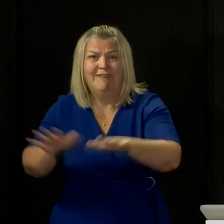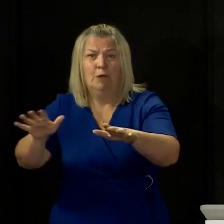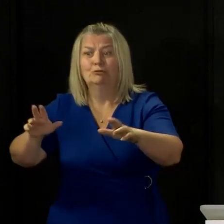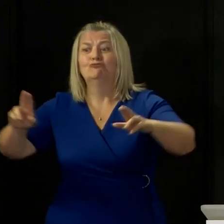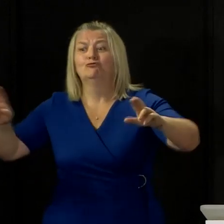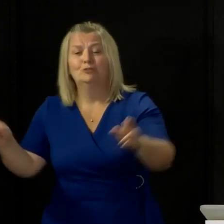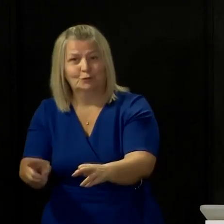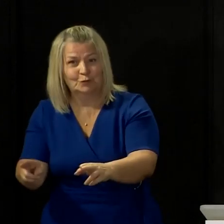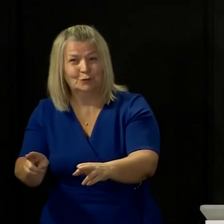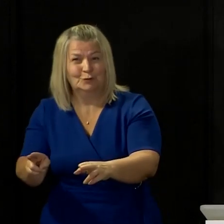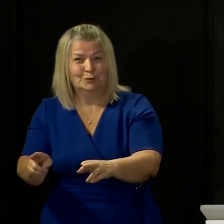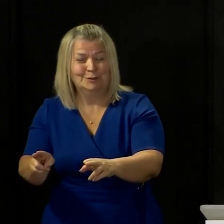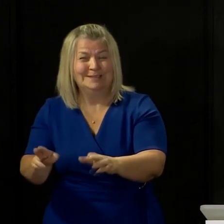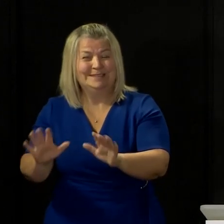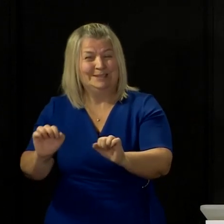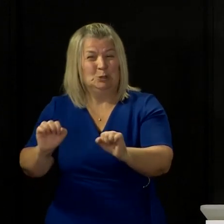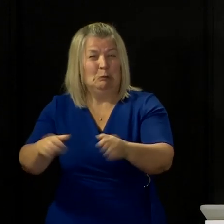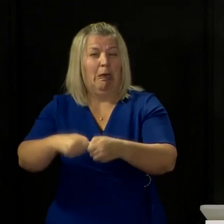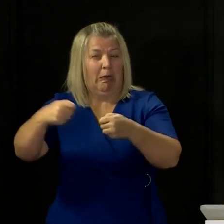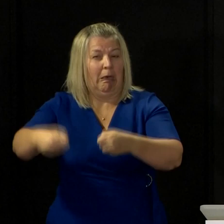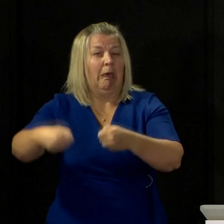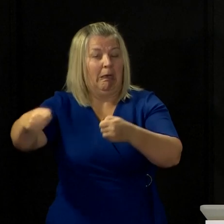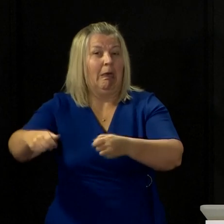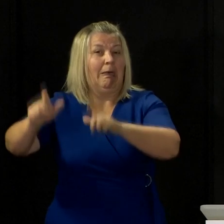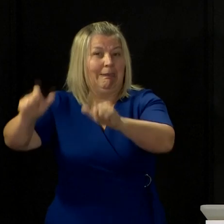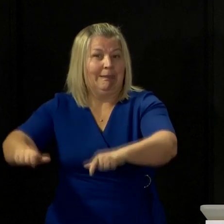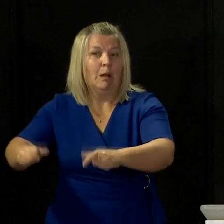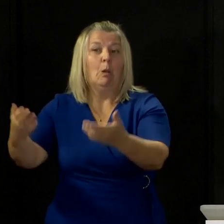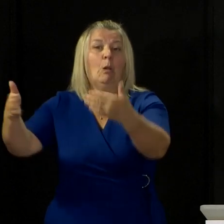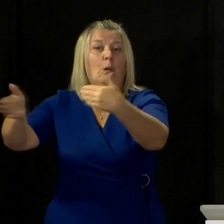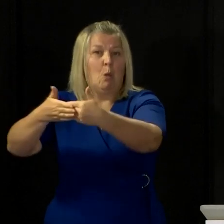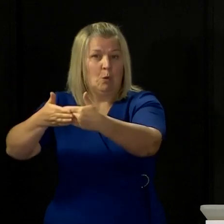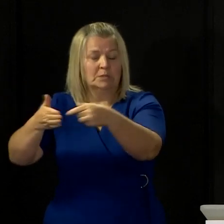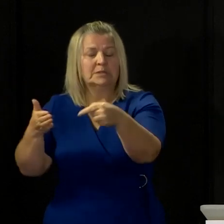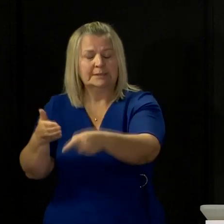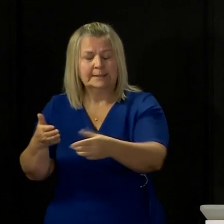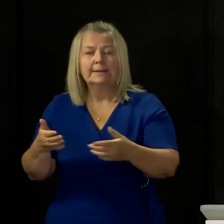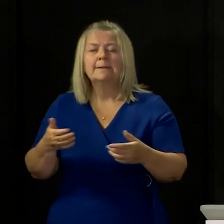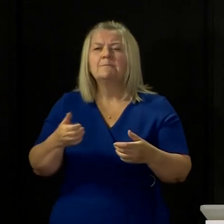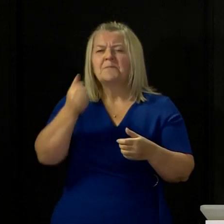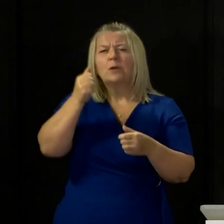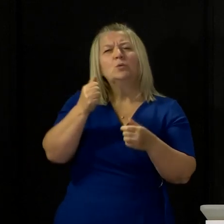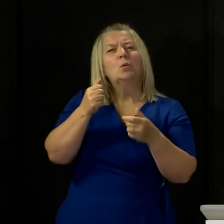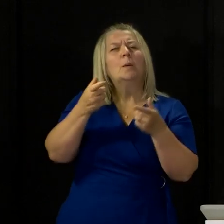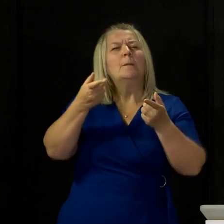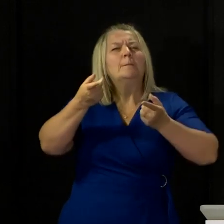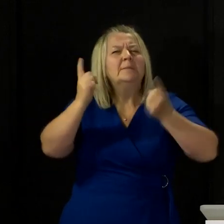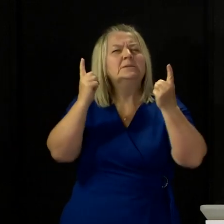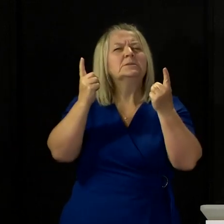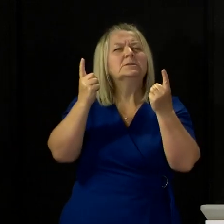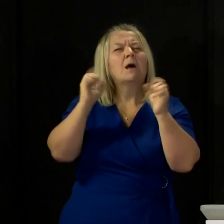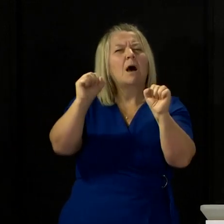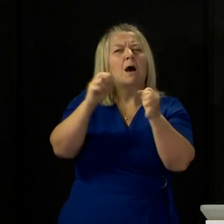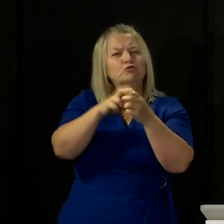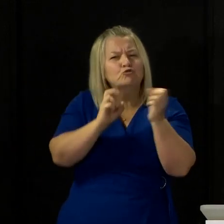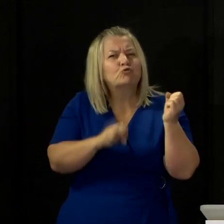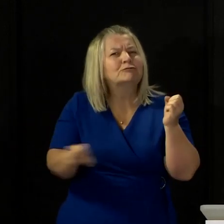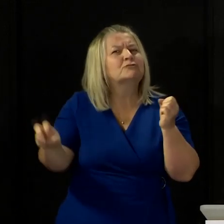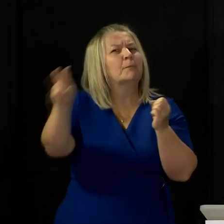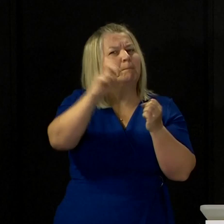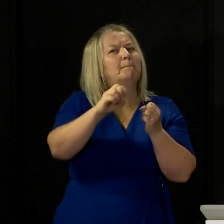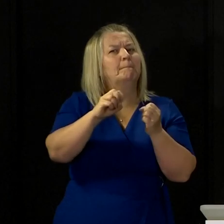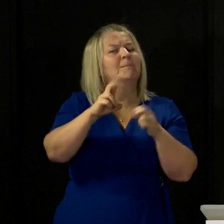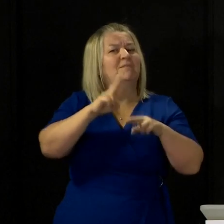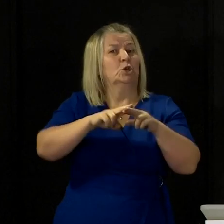some businesses in other sectors. Fergus Ewing, who is the Minister with Responsibility for Tourism, is